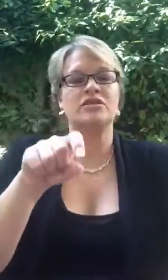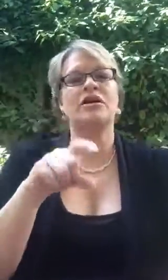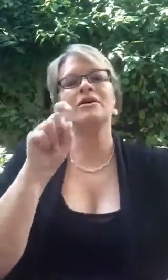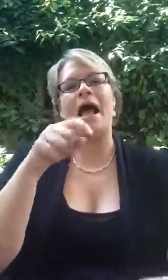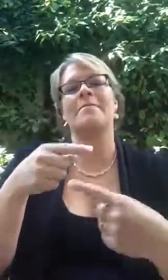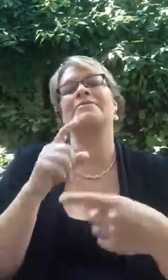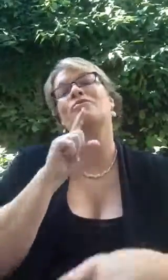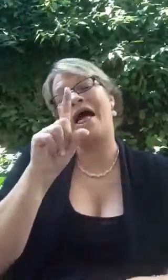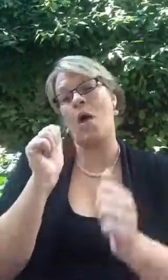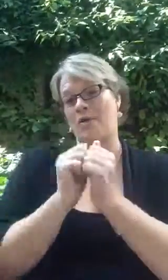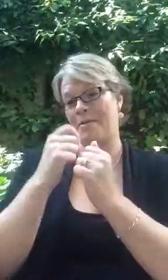You how